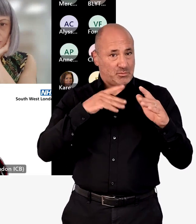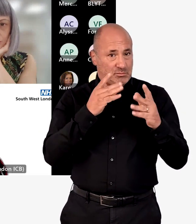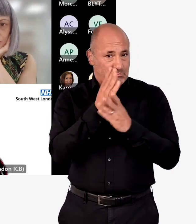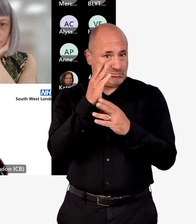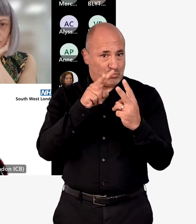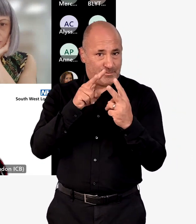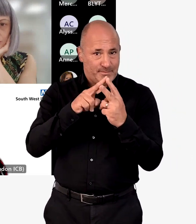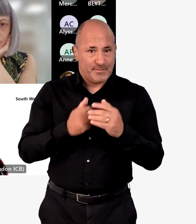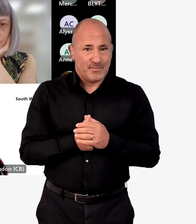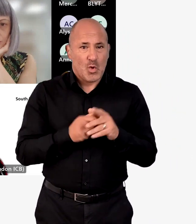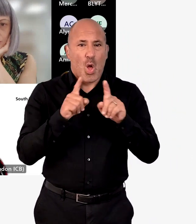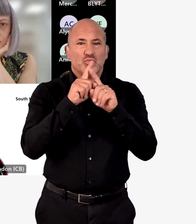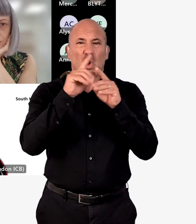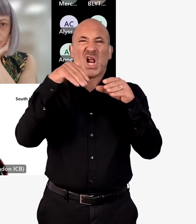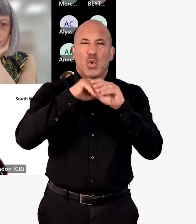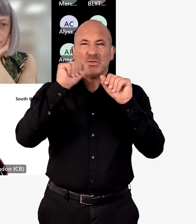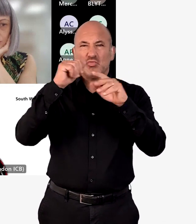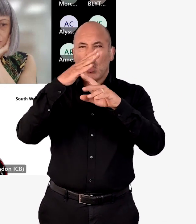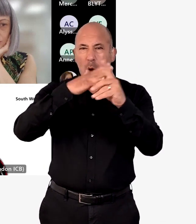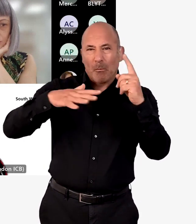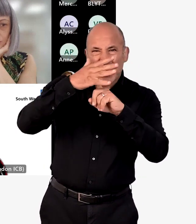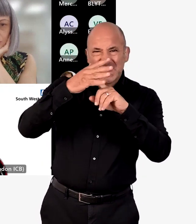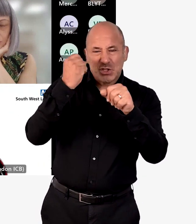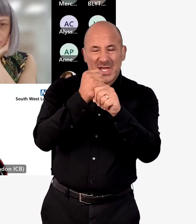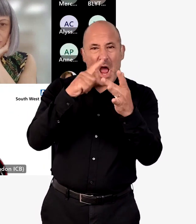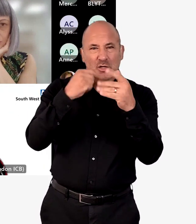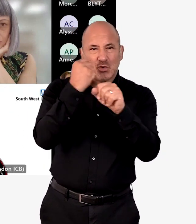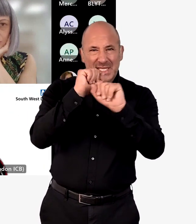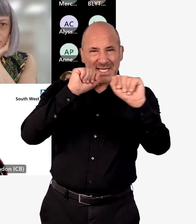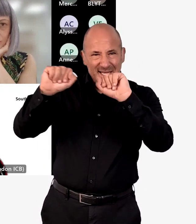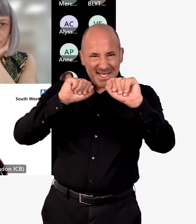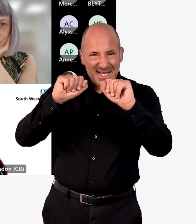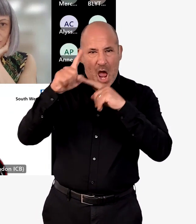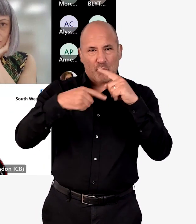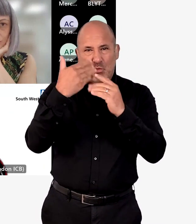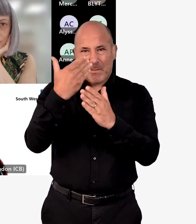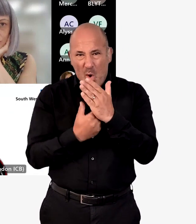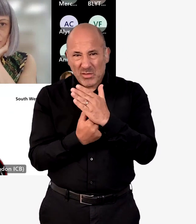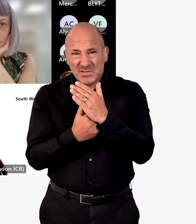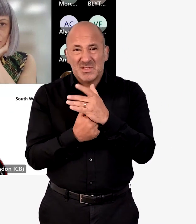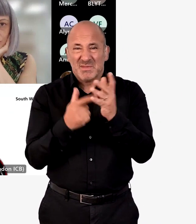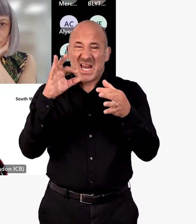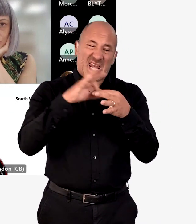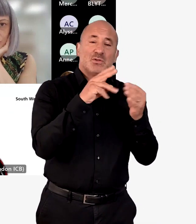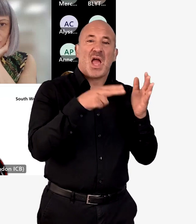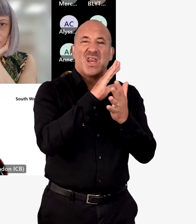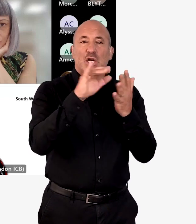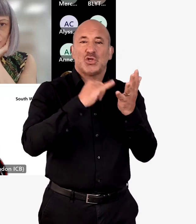to 31st of March. They also included the Geekland Communities Annual Report, which will be used